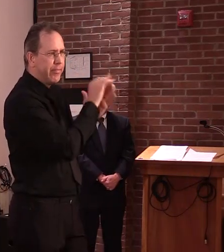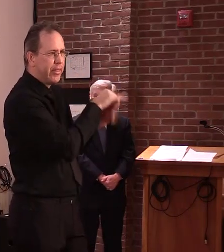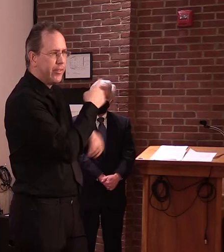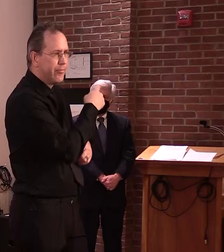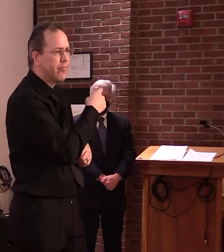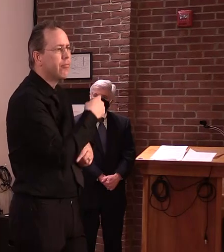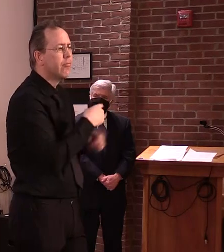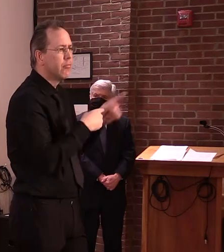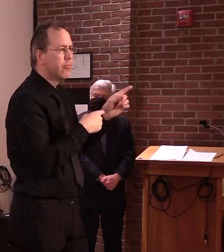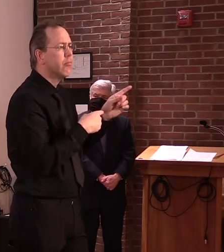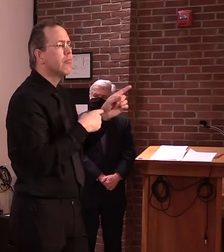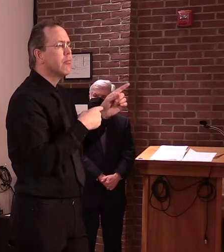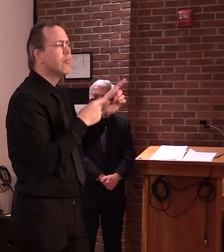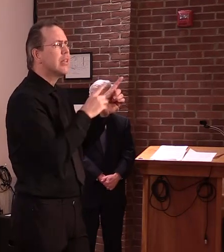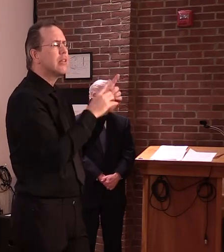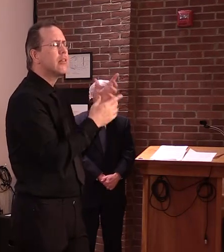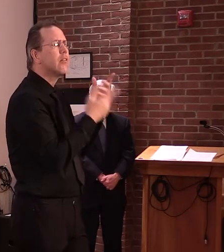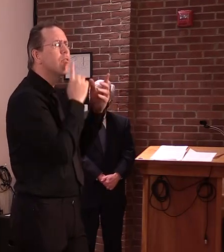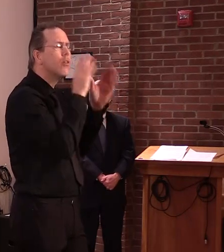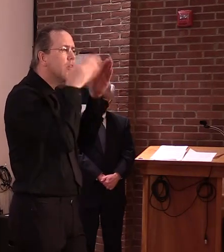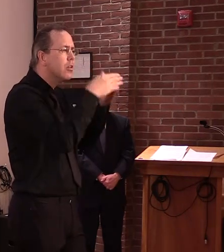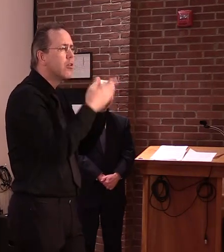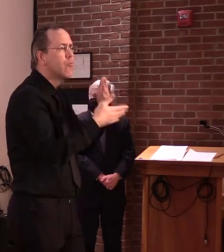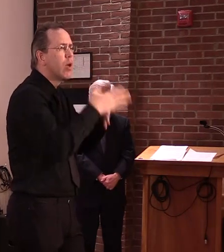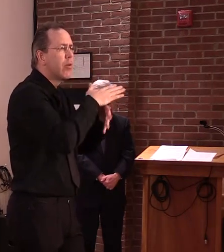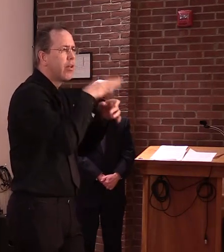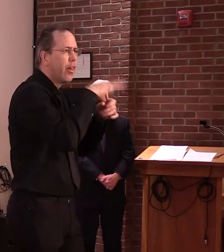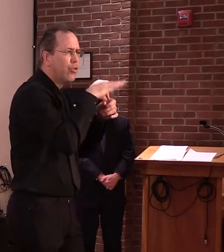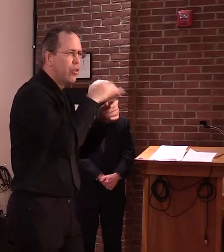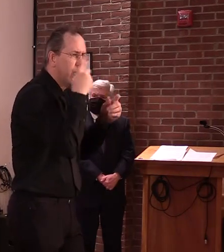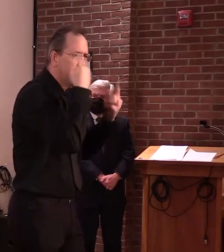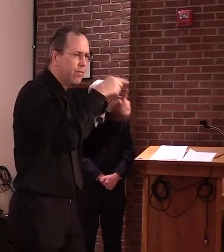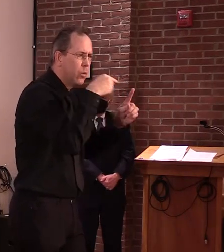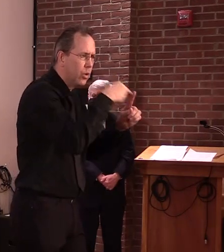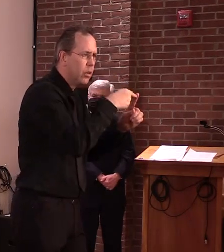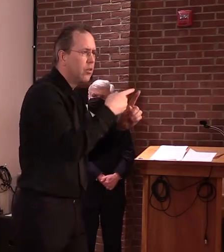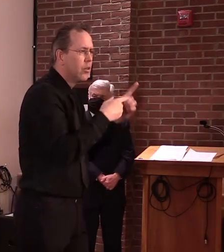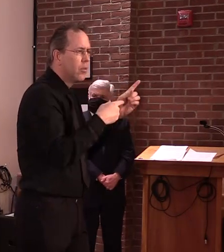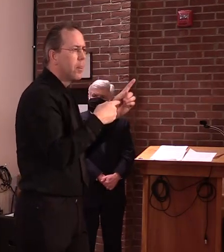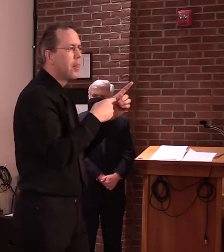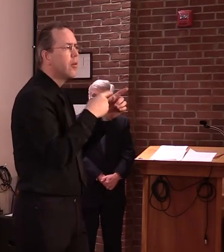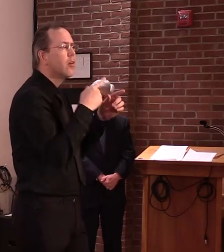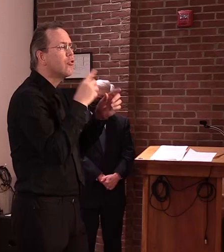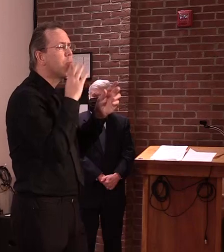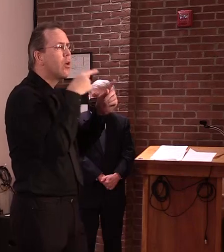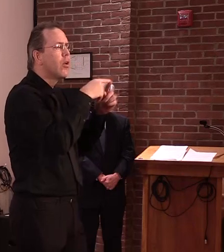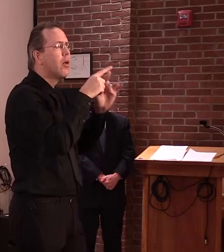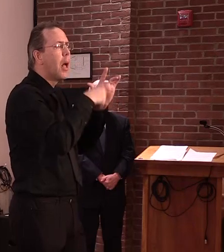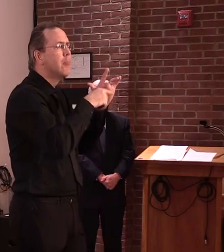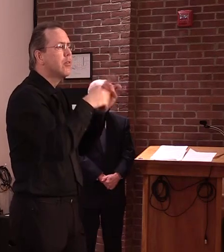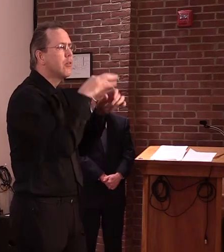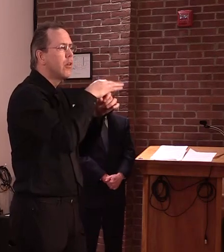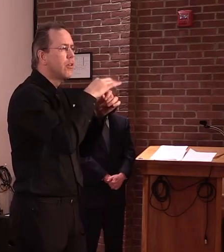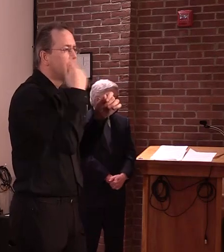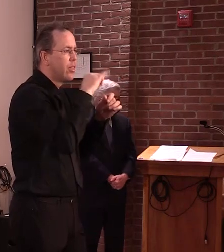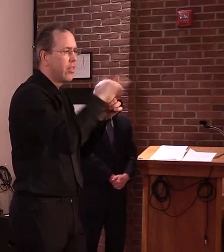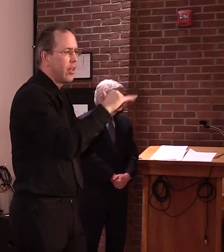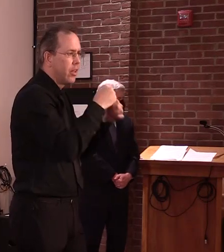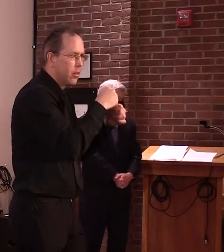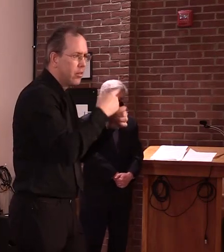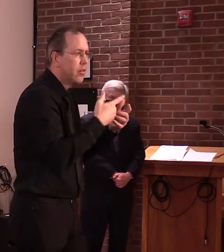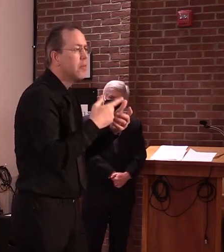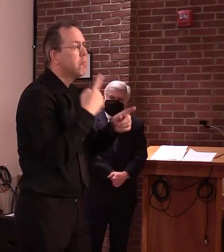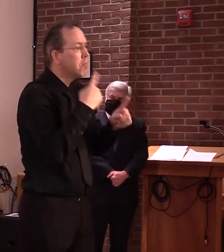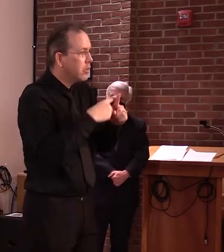absentee, uh, requests, uh, and, uh, it'll be the same and the, and the polls will be open, uh, status quo. So